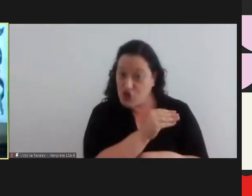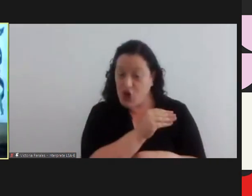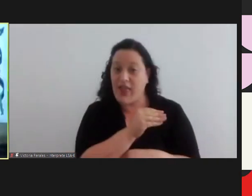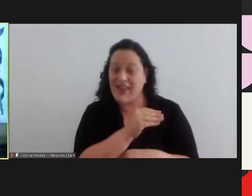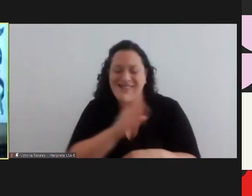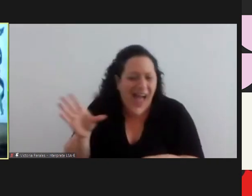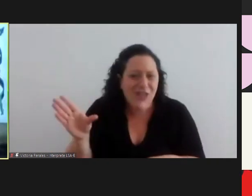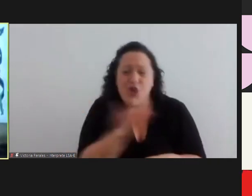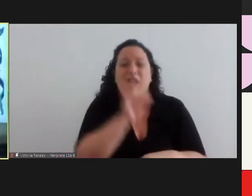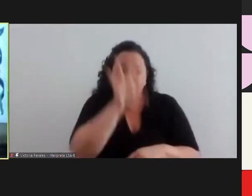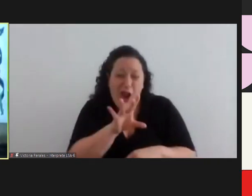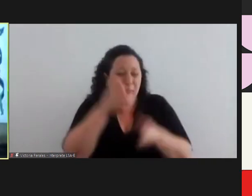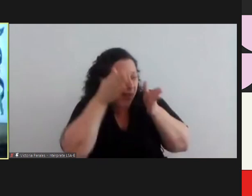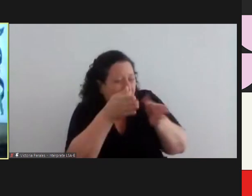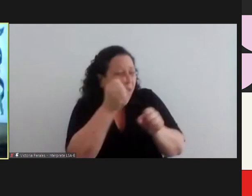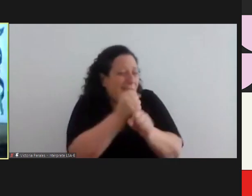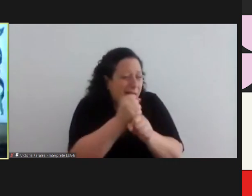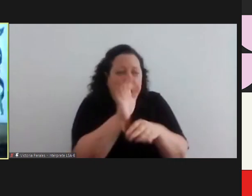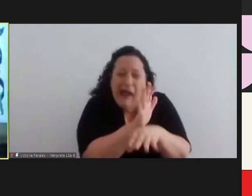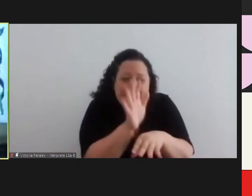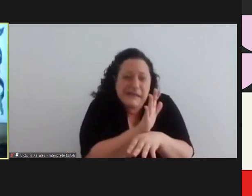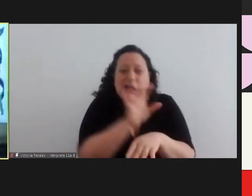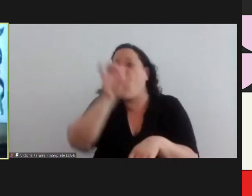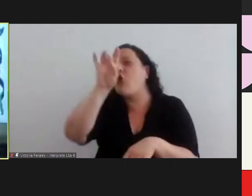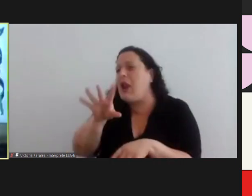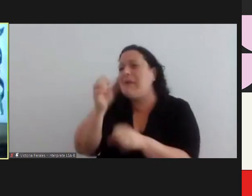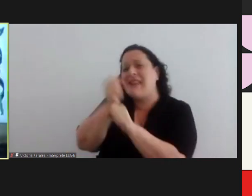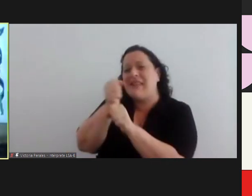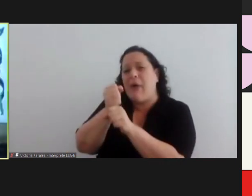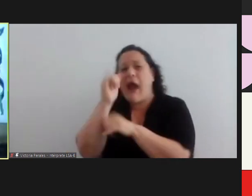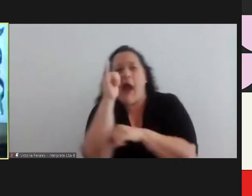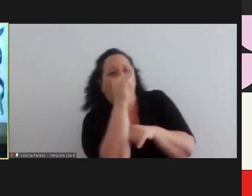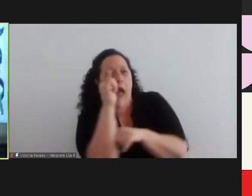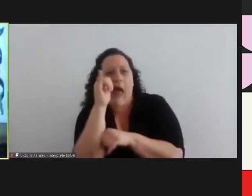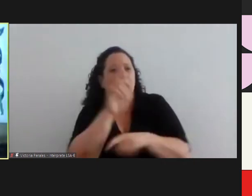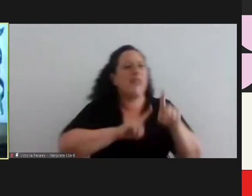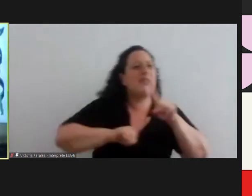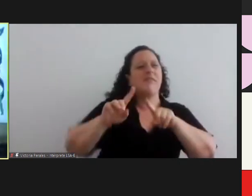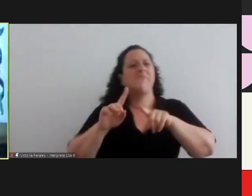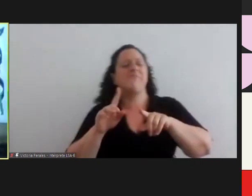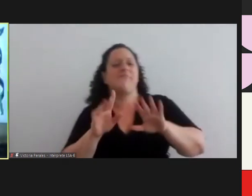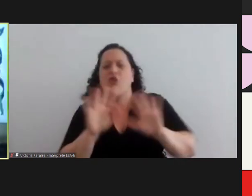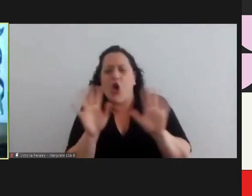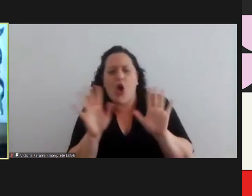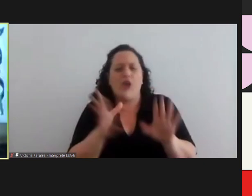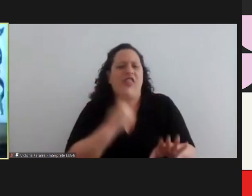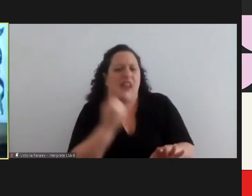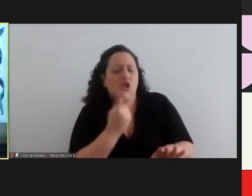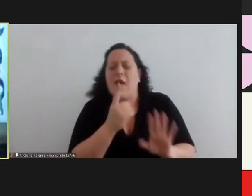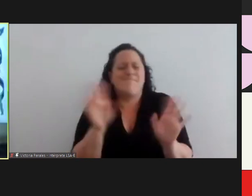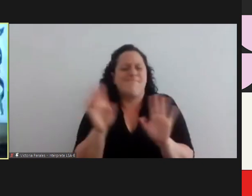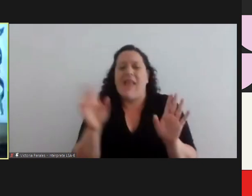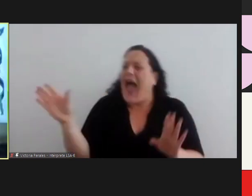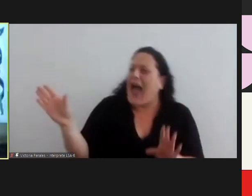not just to the ones who make films, not just to the ones who are behind the camera directing, but also to